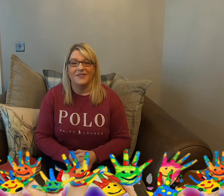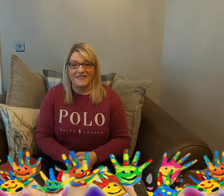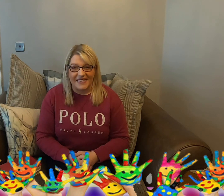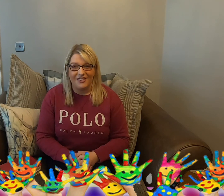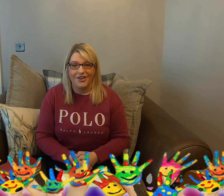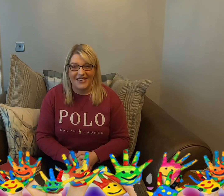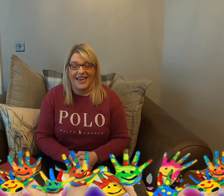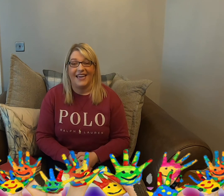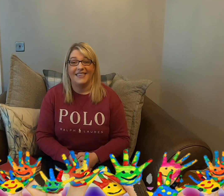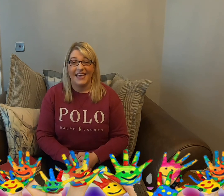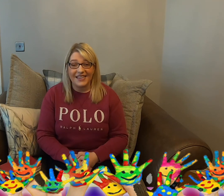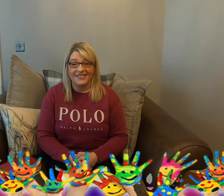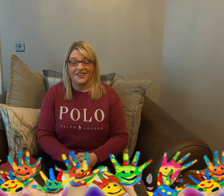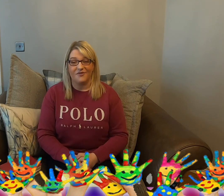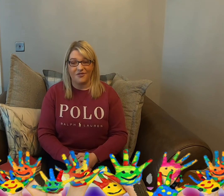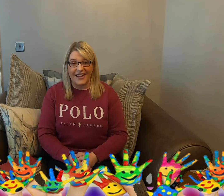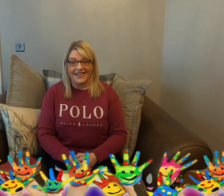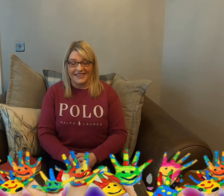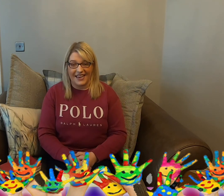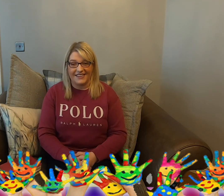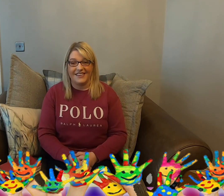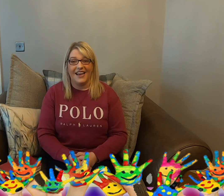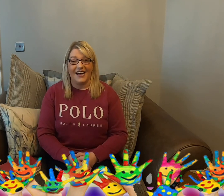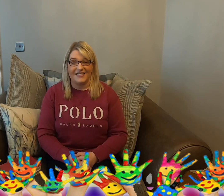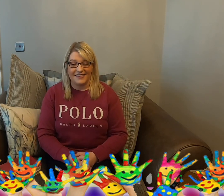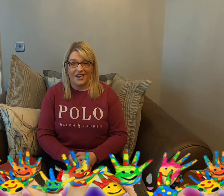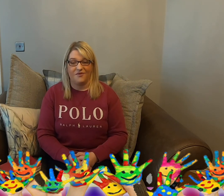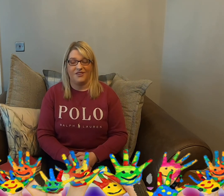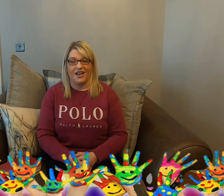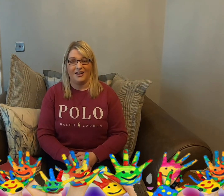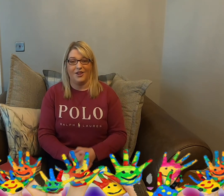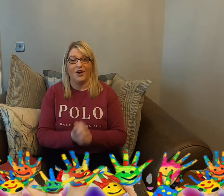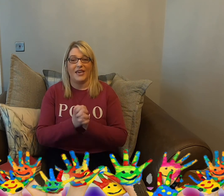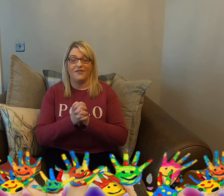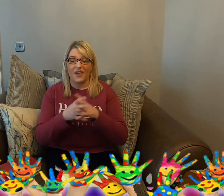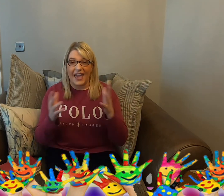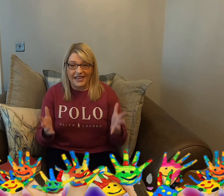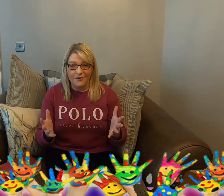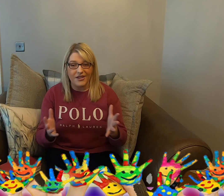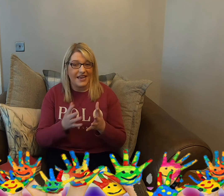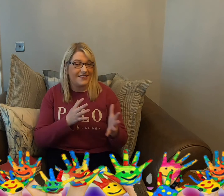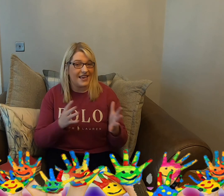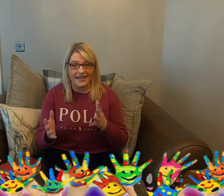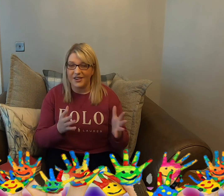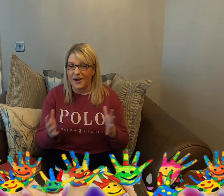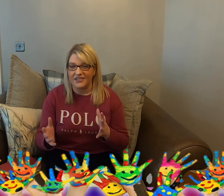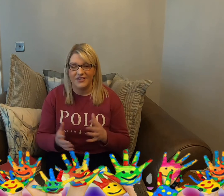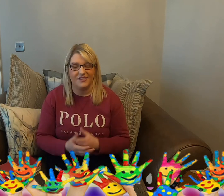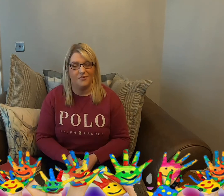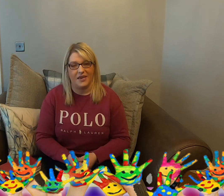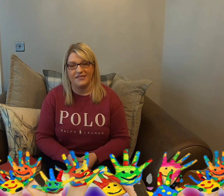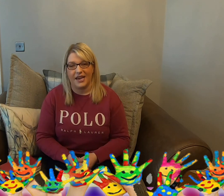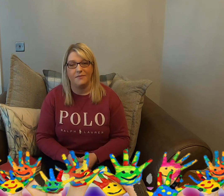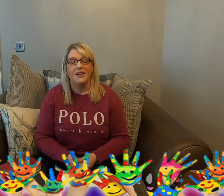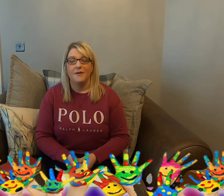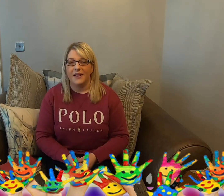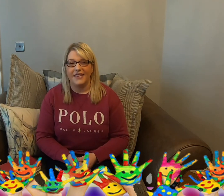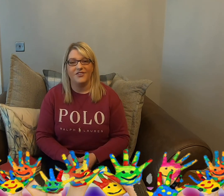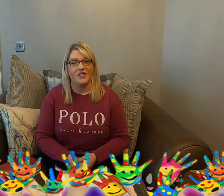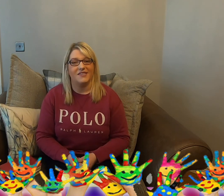will see you again next Friday night at seven o'clock. If anyone has any questions in the meantime, please just